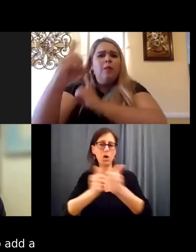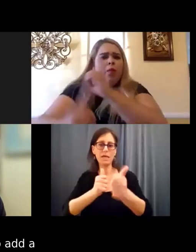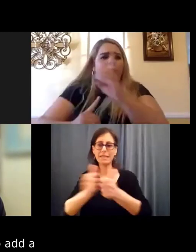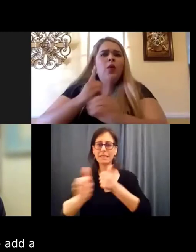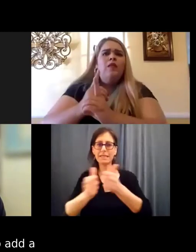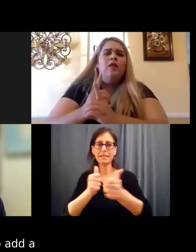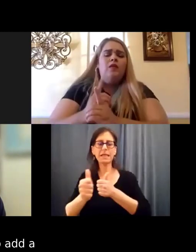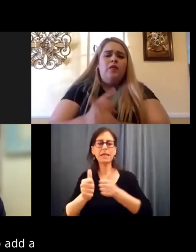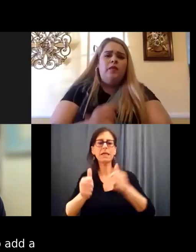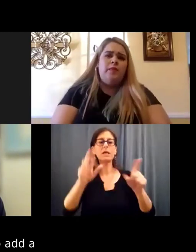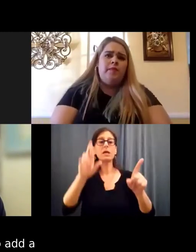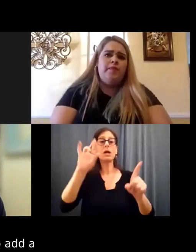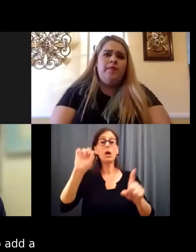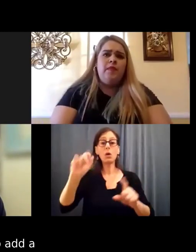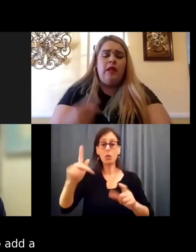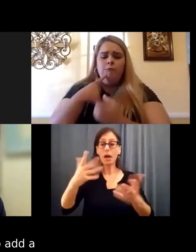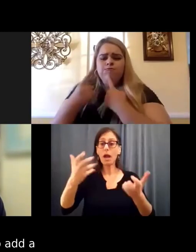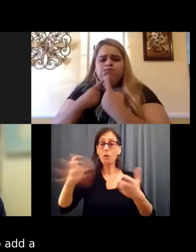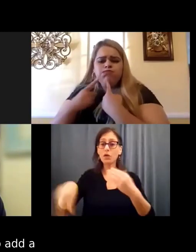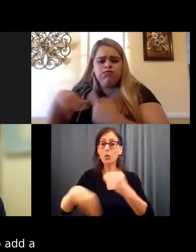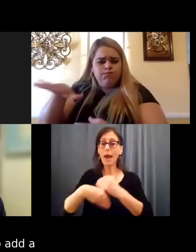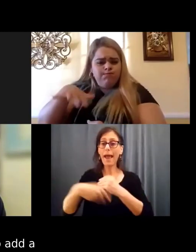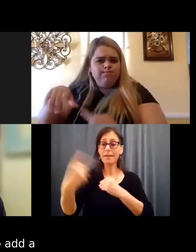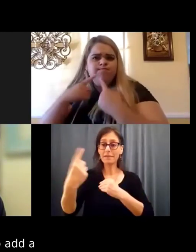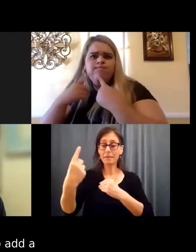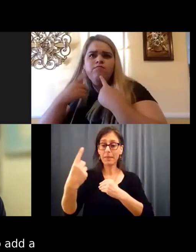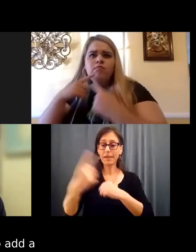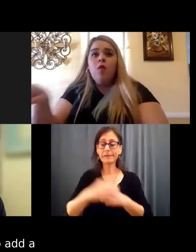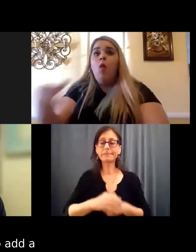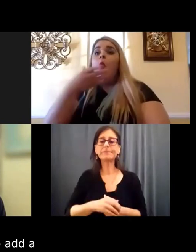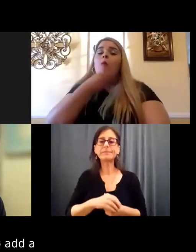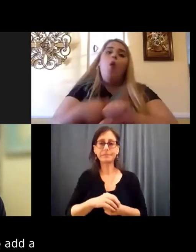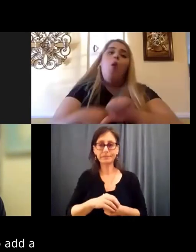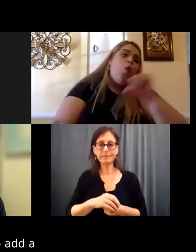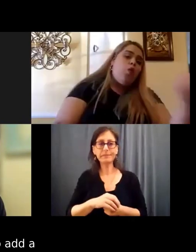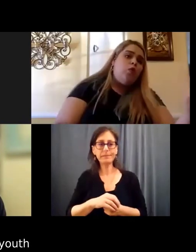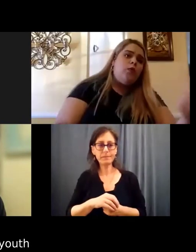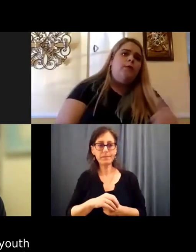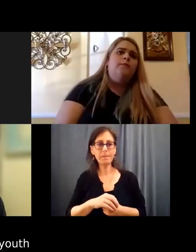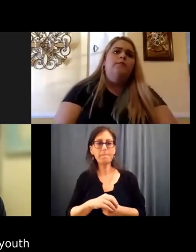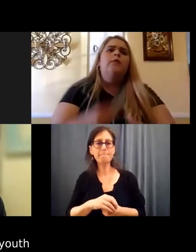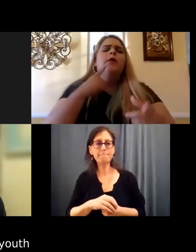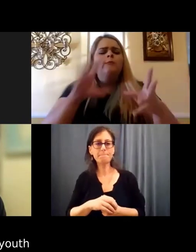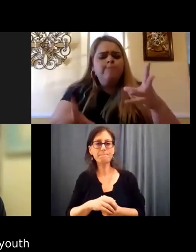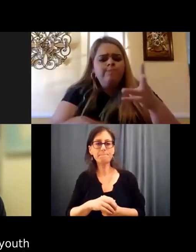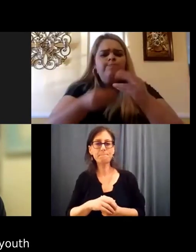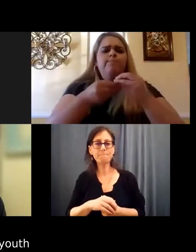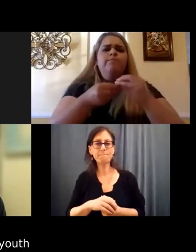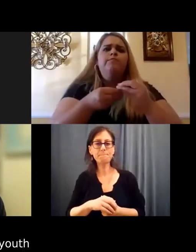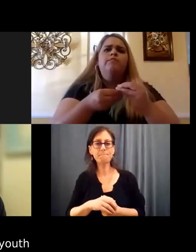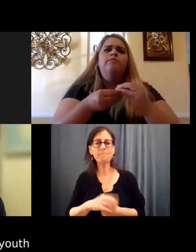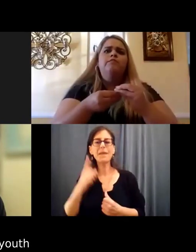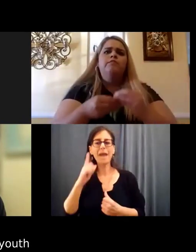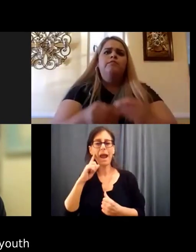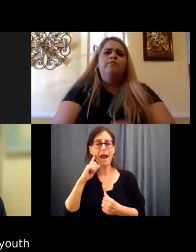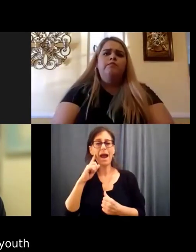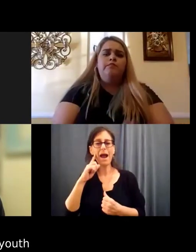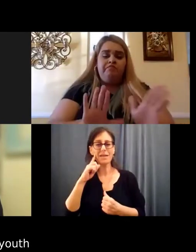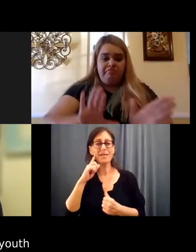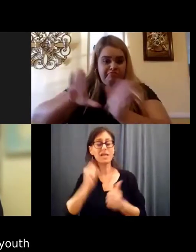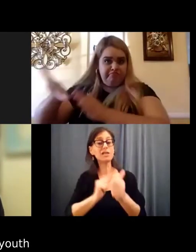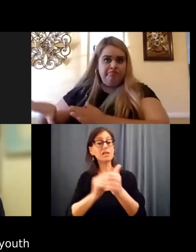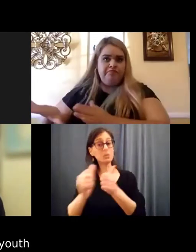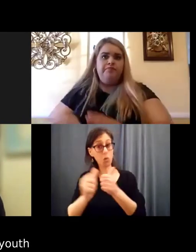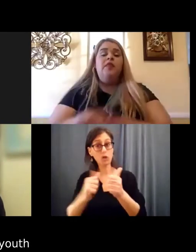I'd like to add another piece to that. I think the way that sports, especially youth sports, but